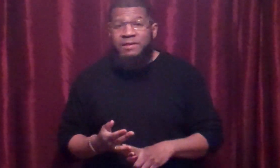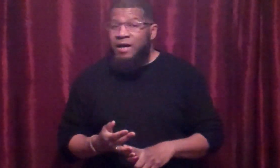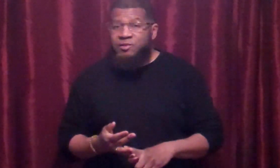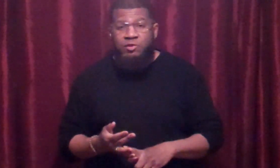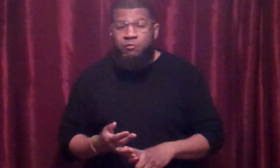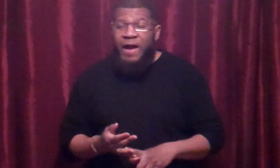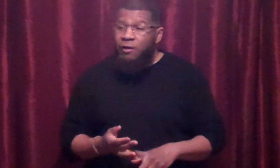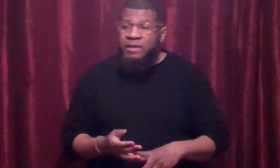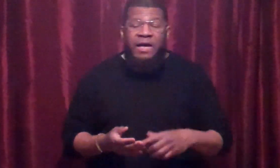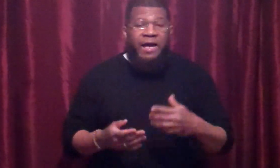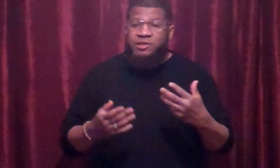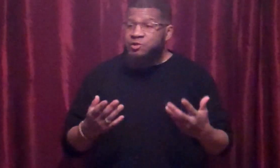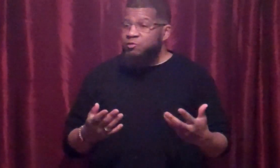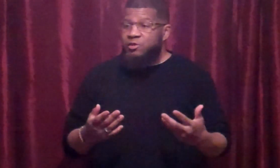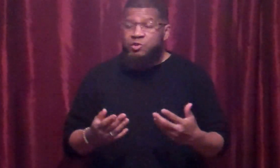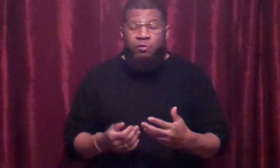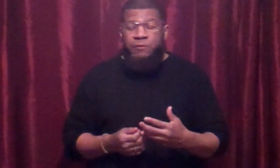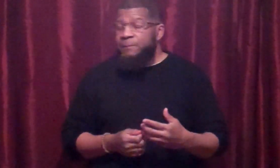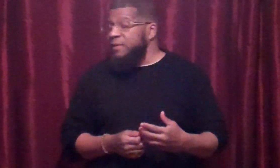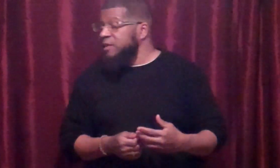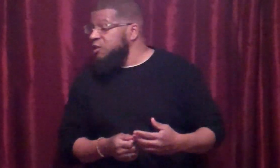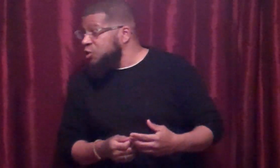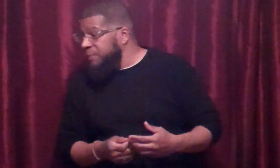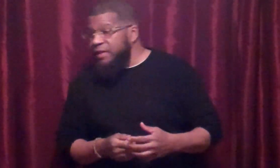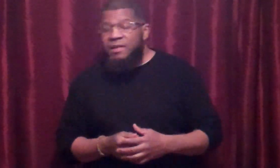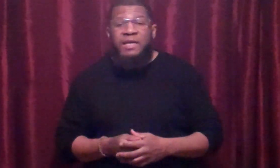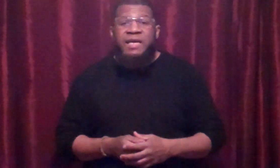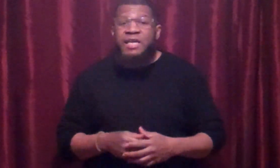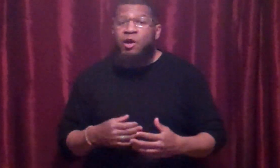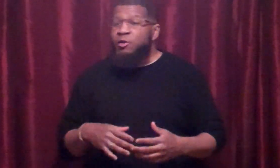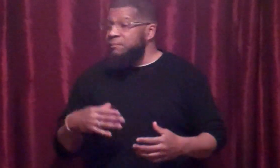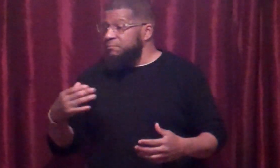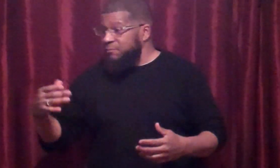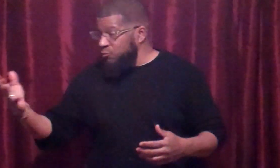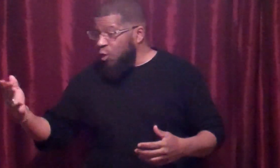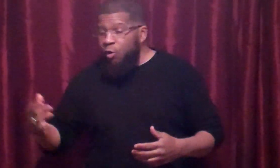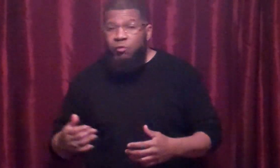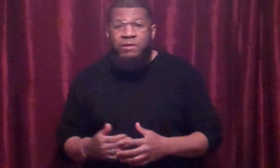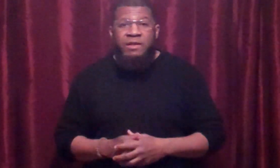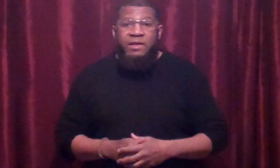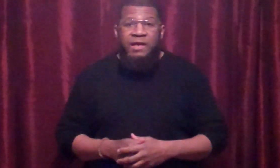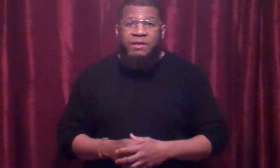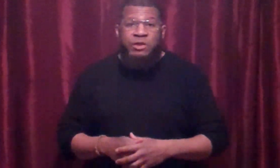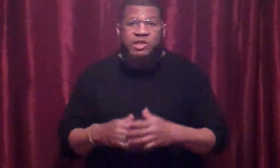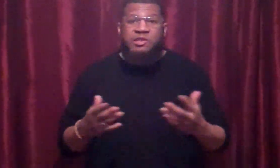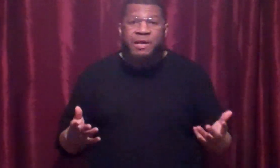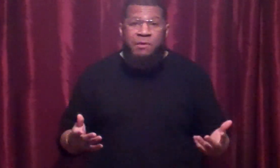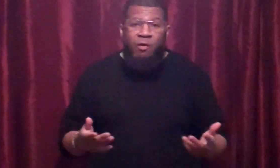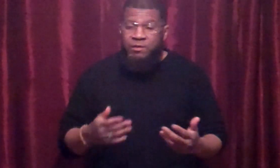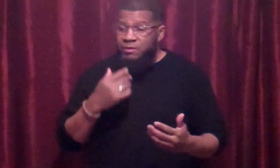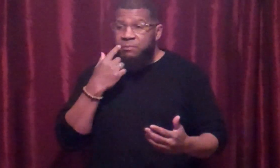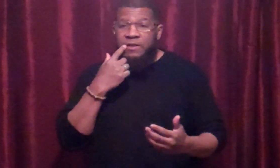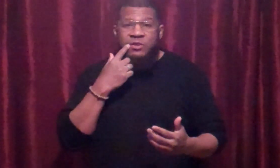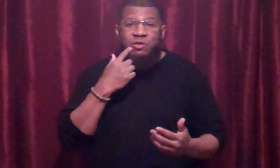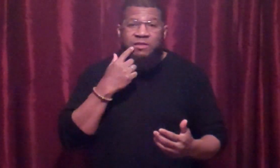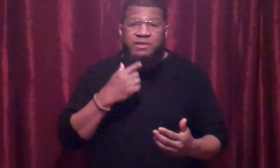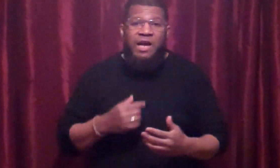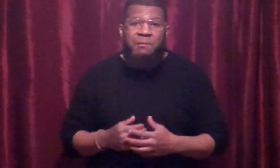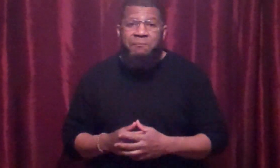knocks the tooth out. I just took the tooth and spit it. He heard it roll, and we just kept going. The blood's trickling down my